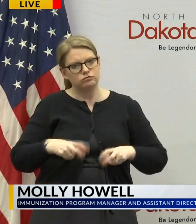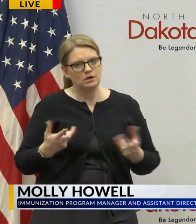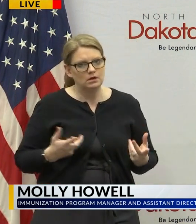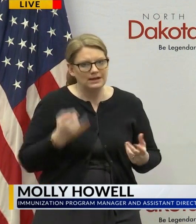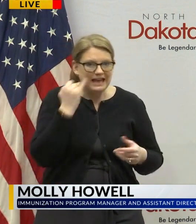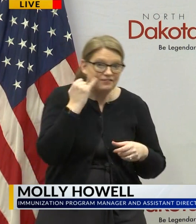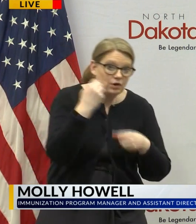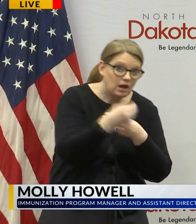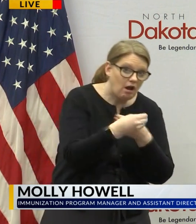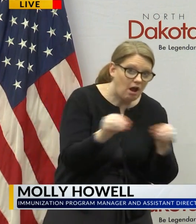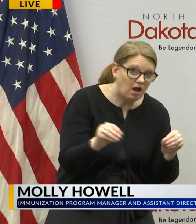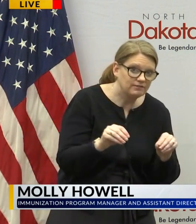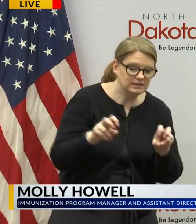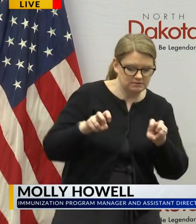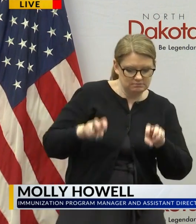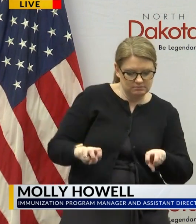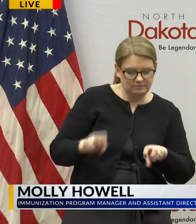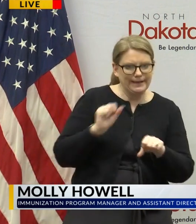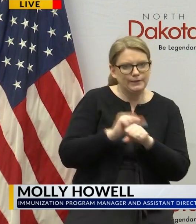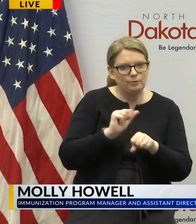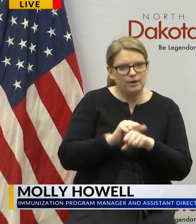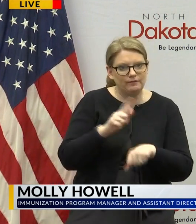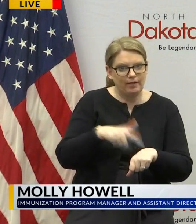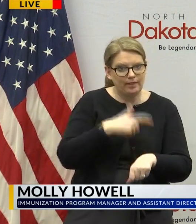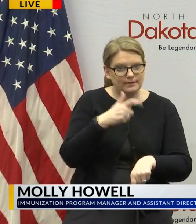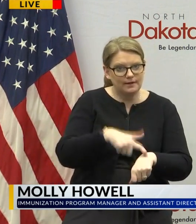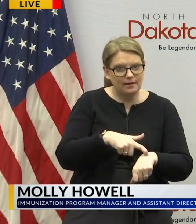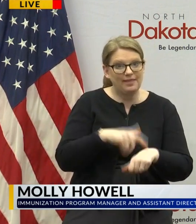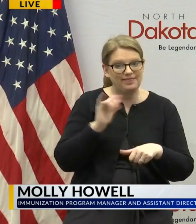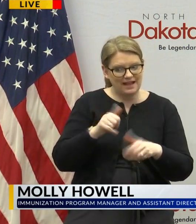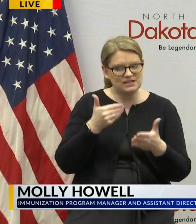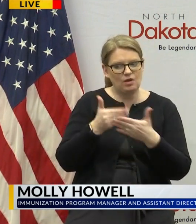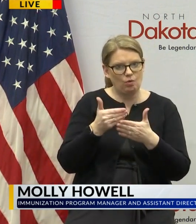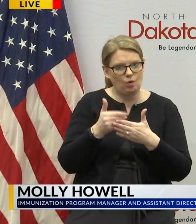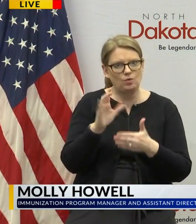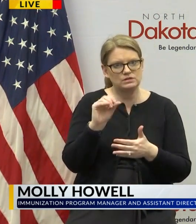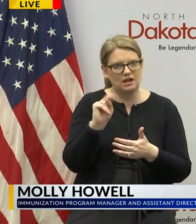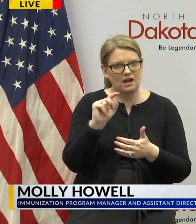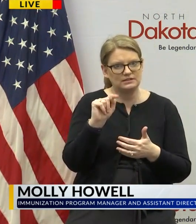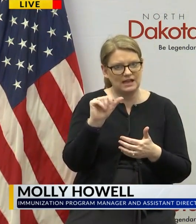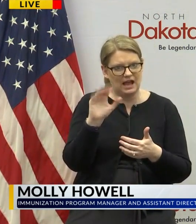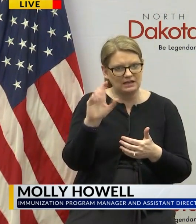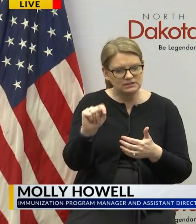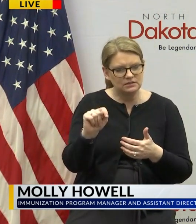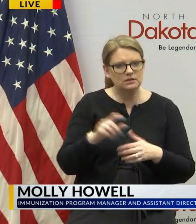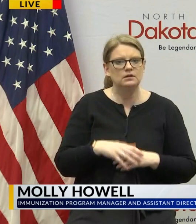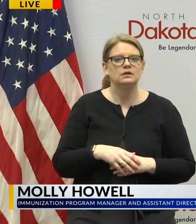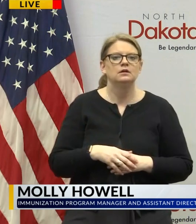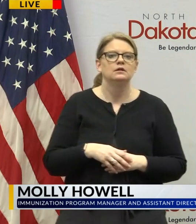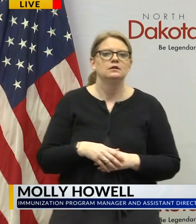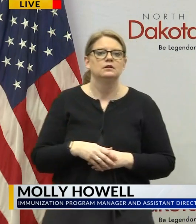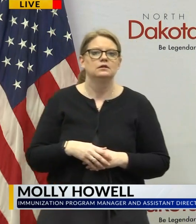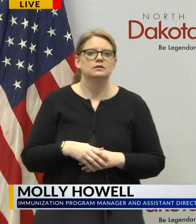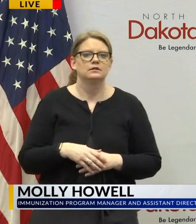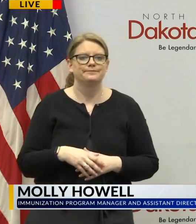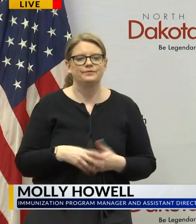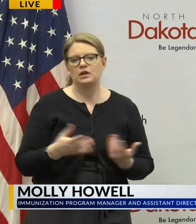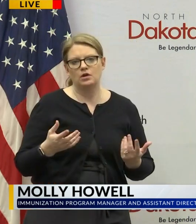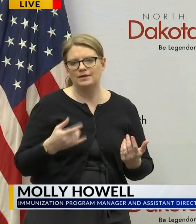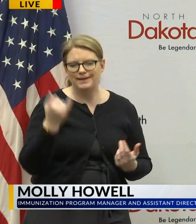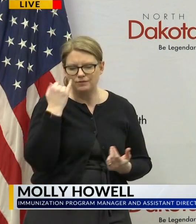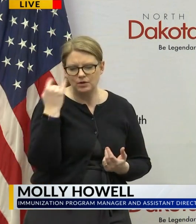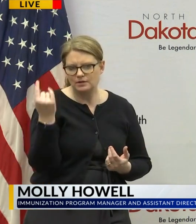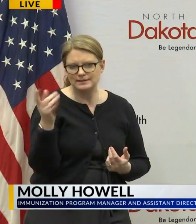in an office with someone for a prolonged period of time a close contact is not if you're in the same restaurant